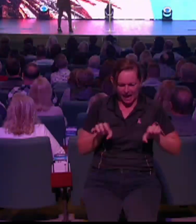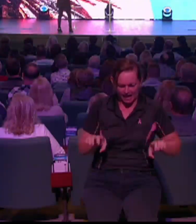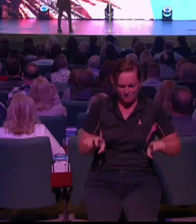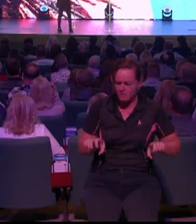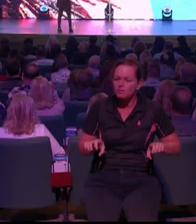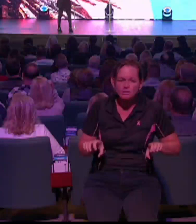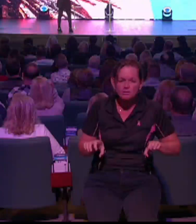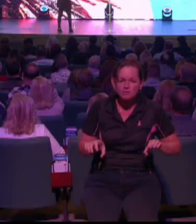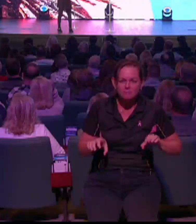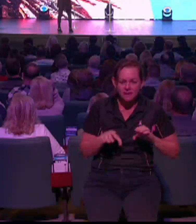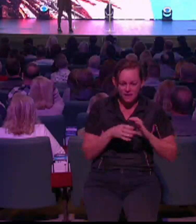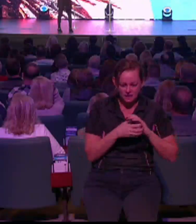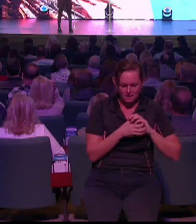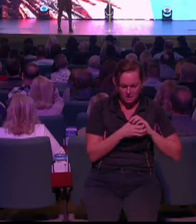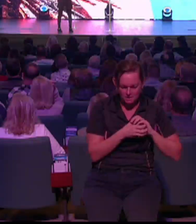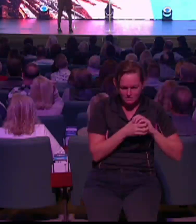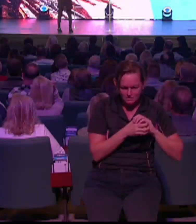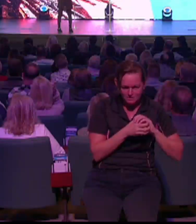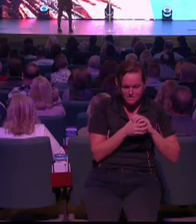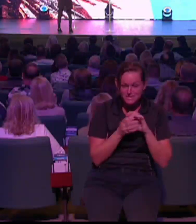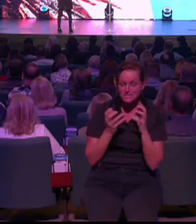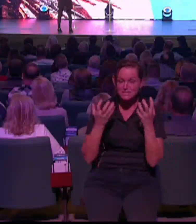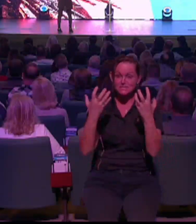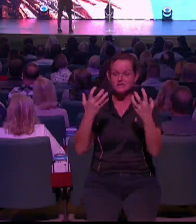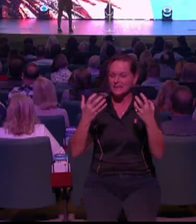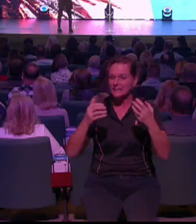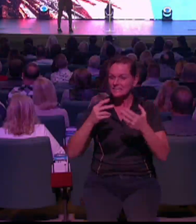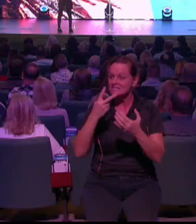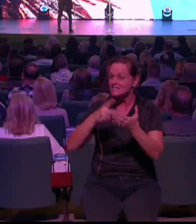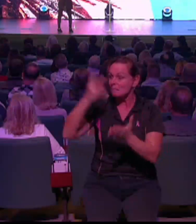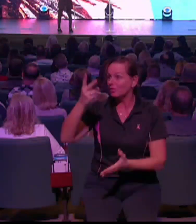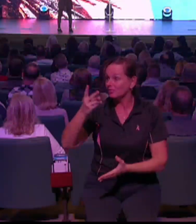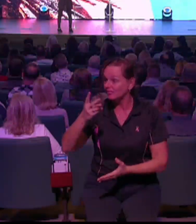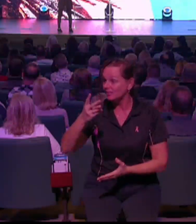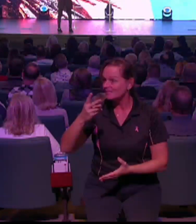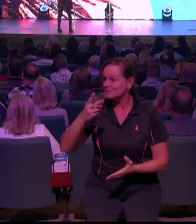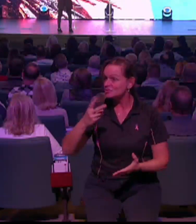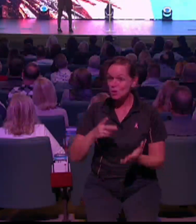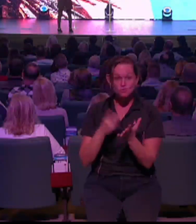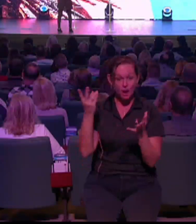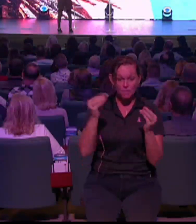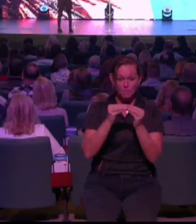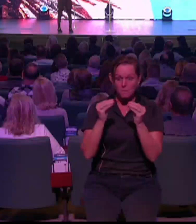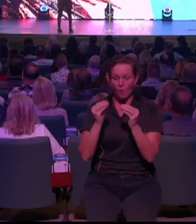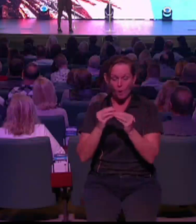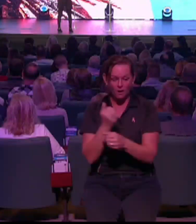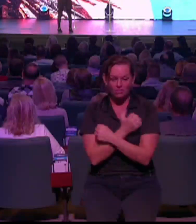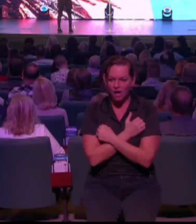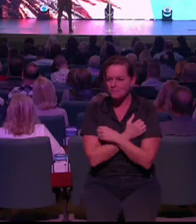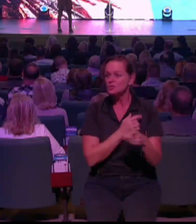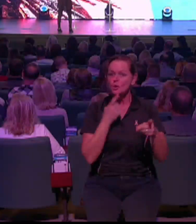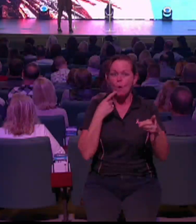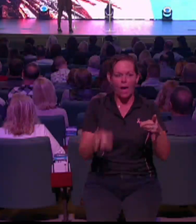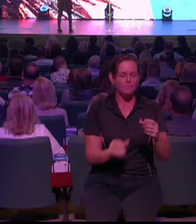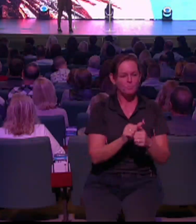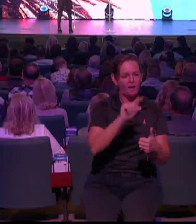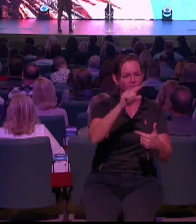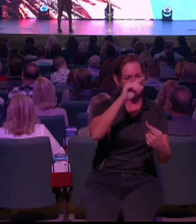Do you know that each and every one of us are woven to express God's love in this earth? We are